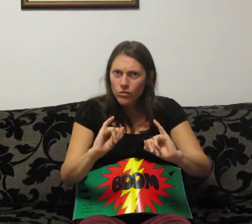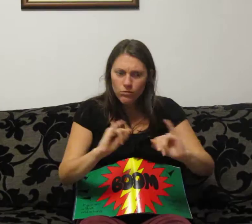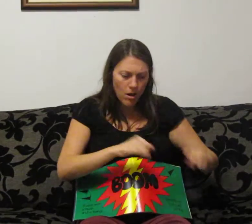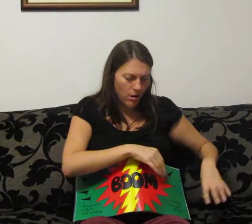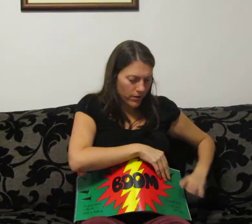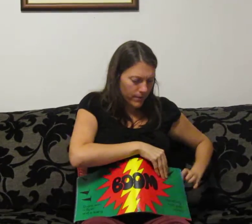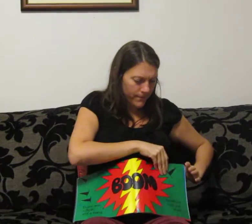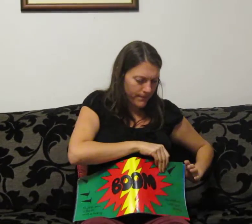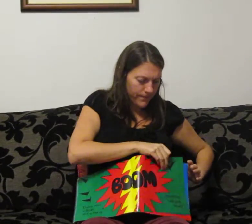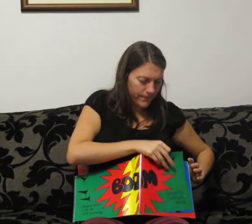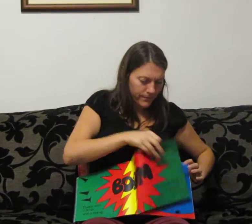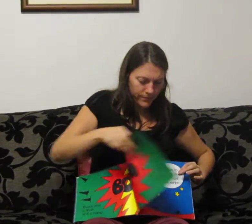wrong.